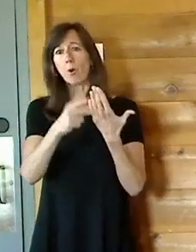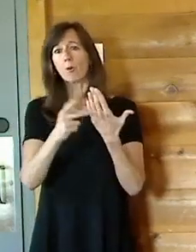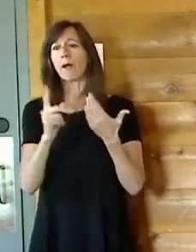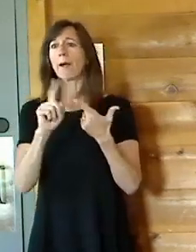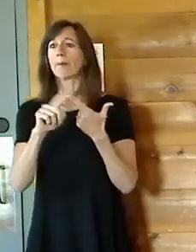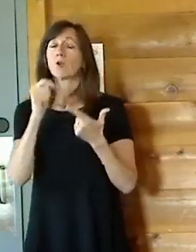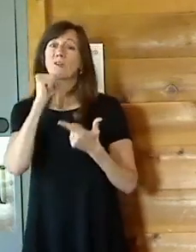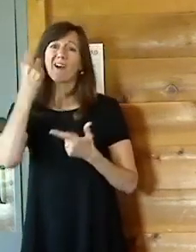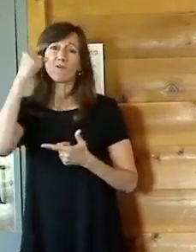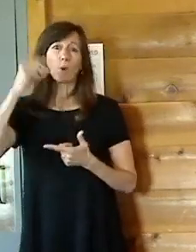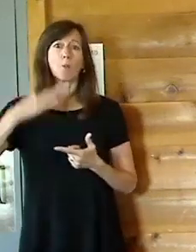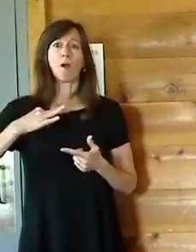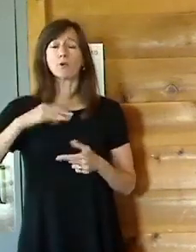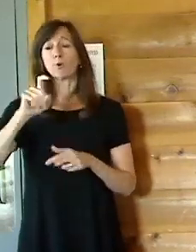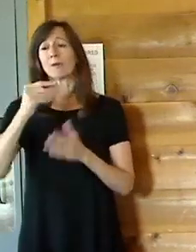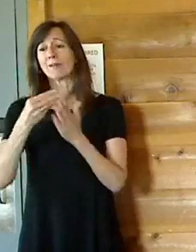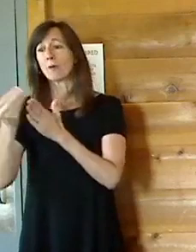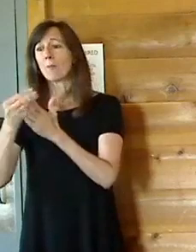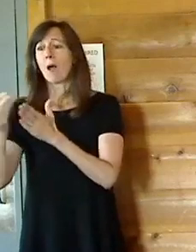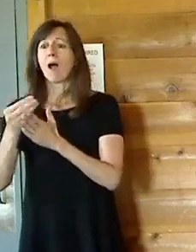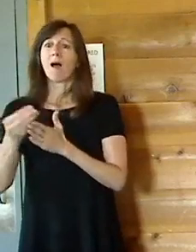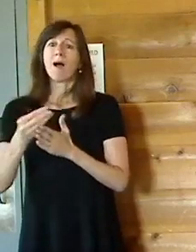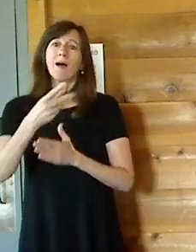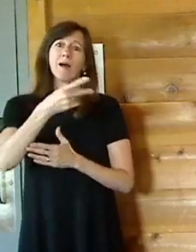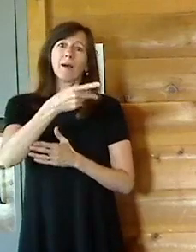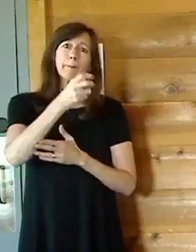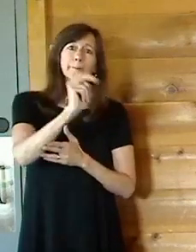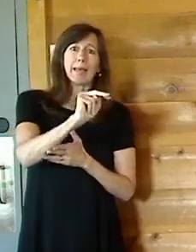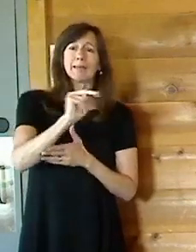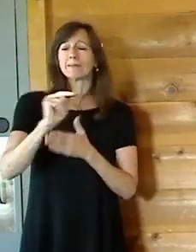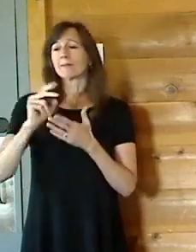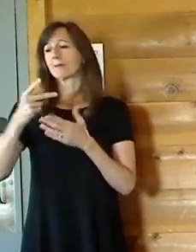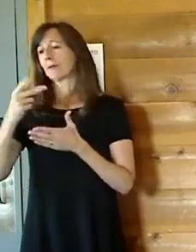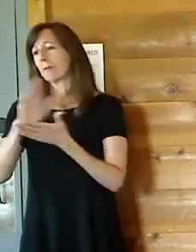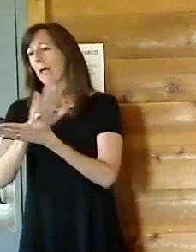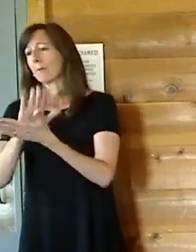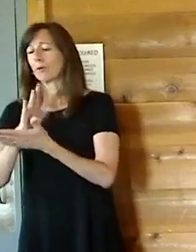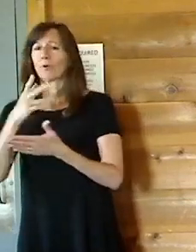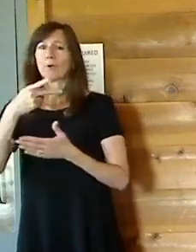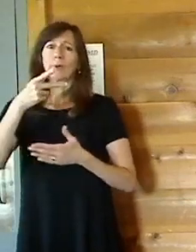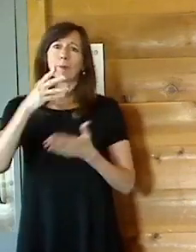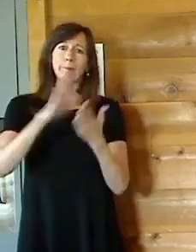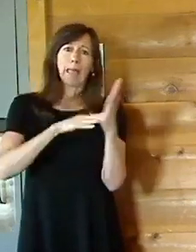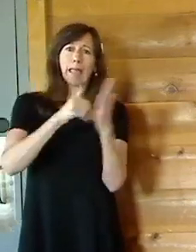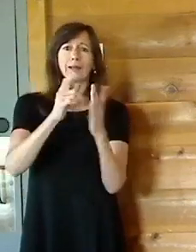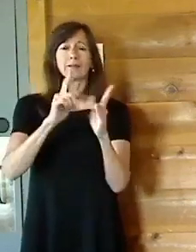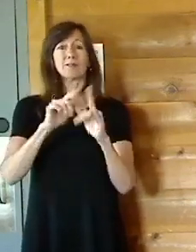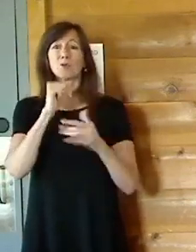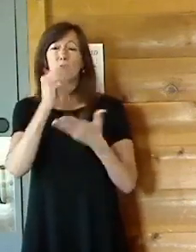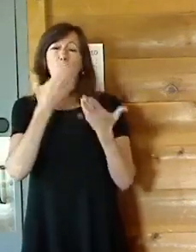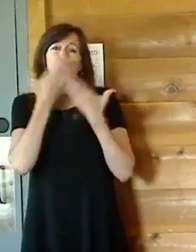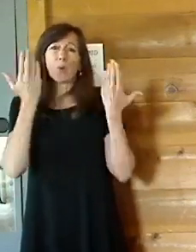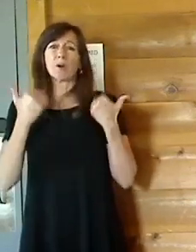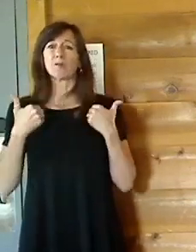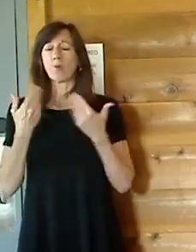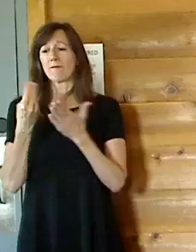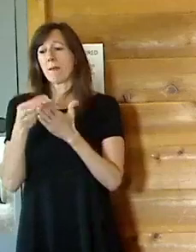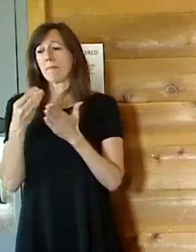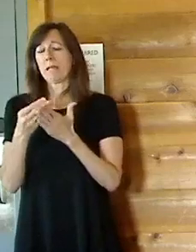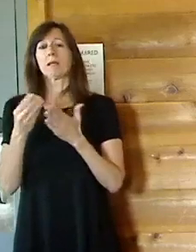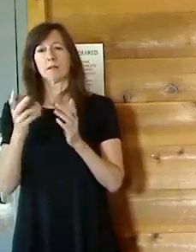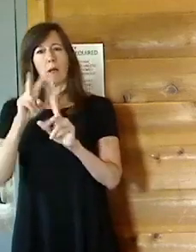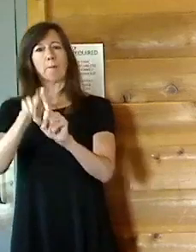pens, pencils, paper, and paint, and you don't have the resources to do it, apply. Yes. this is a good opportunity for